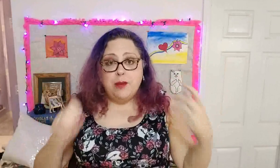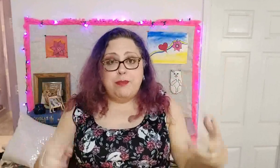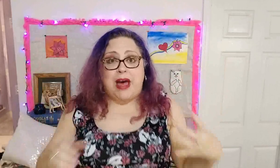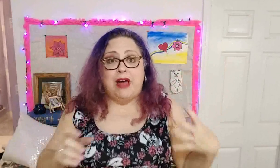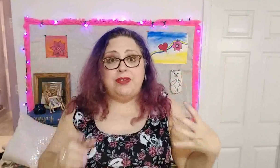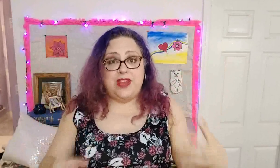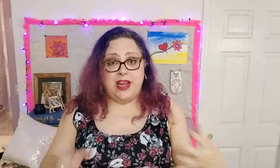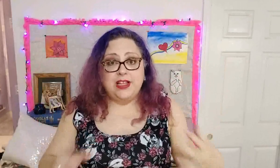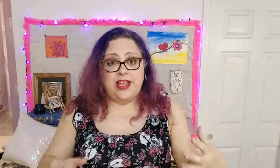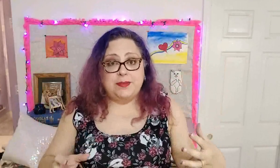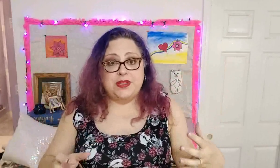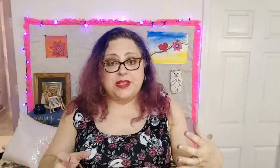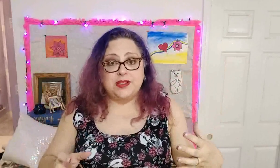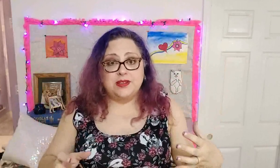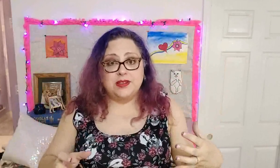about the eclipse.